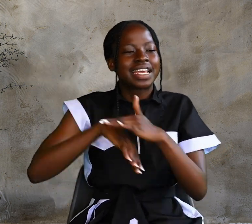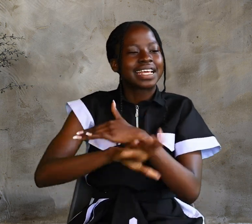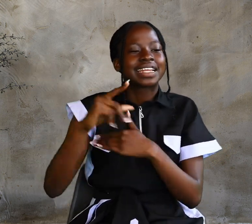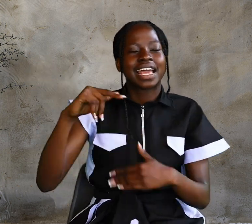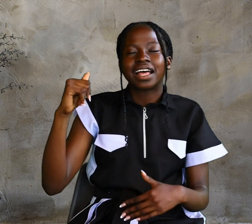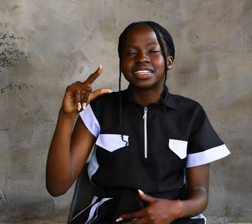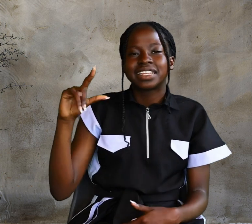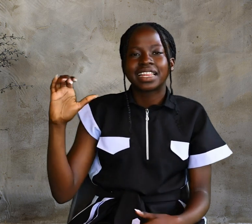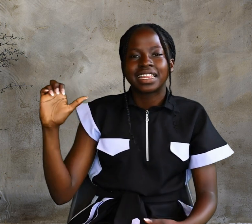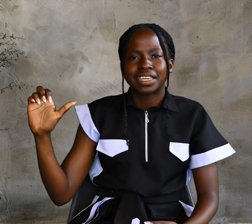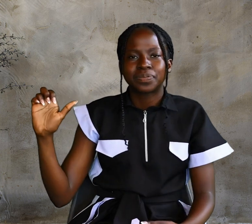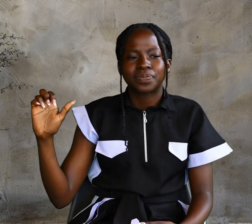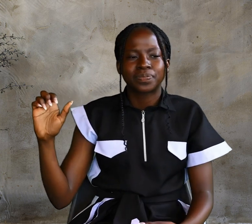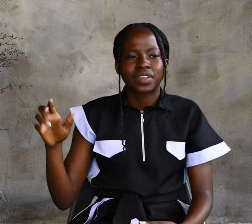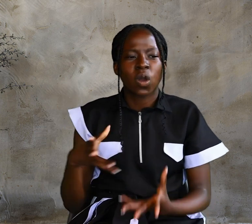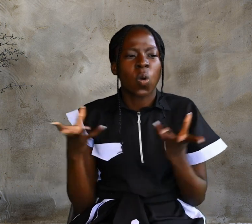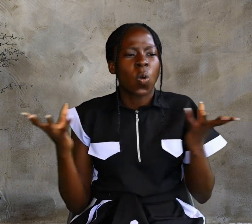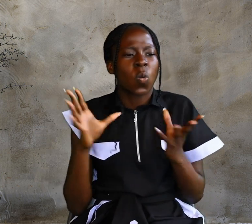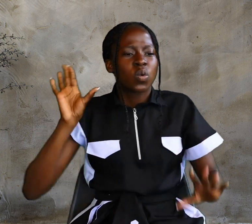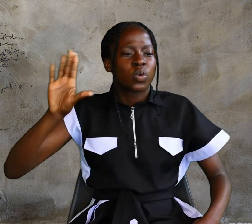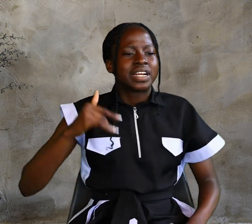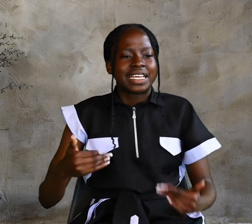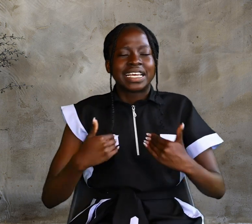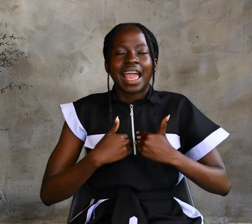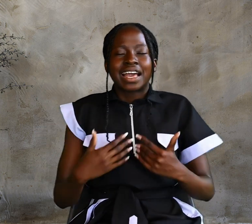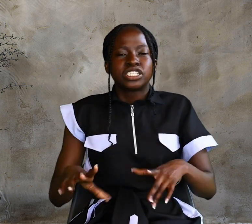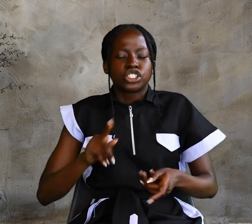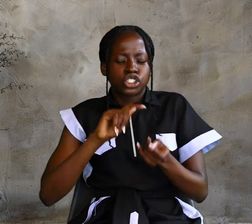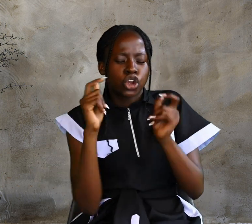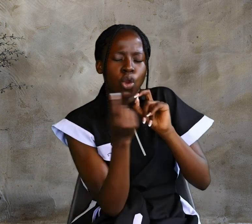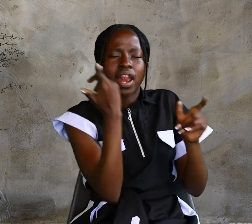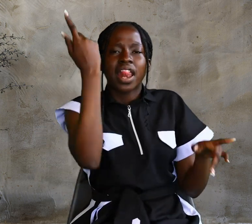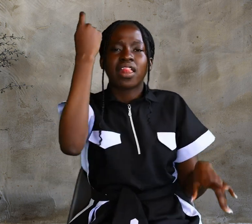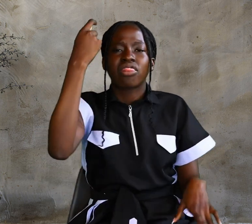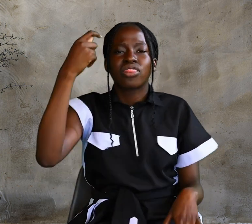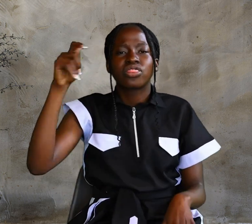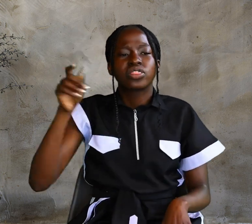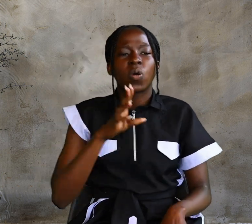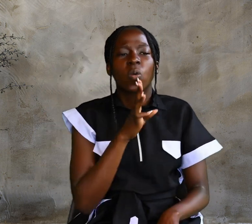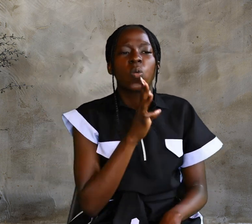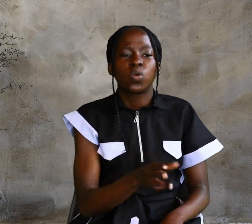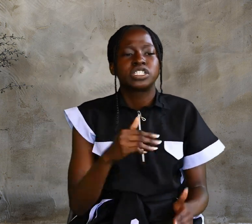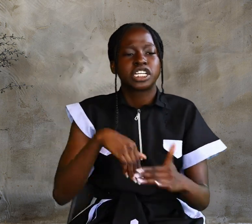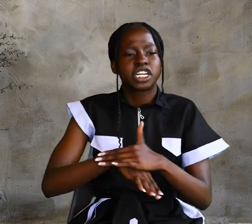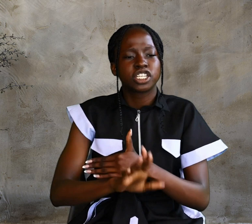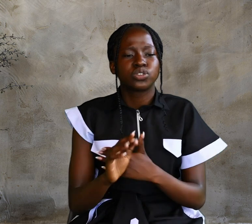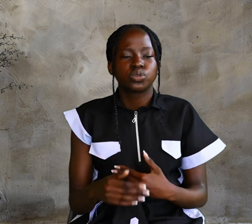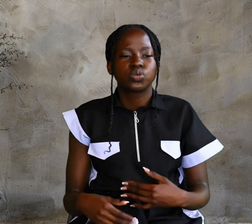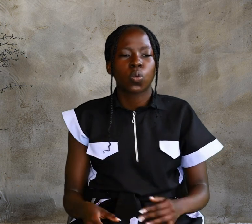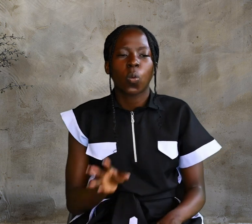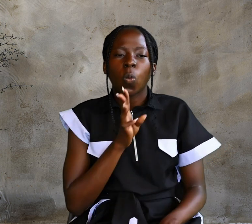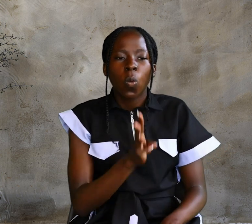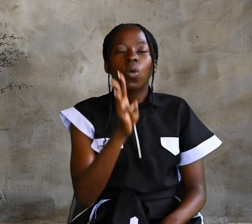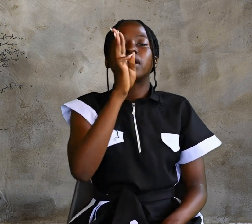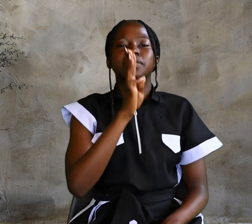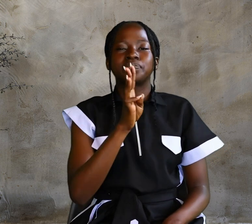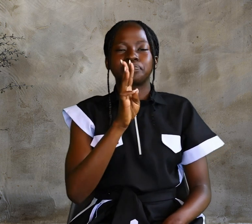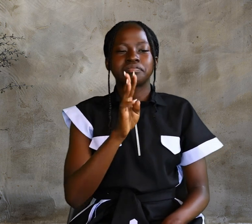Galilee, Where he had turned the water into wine. And